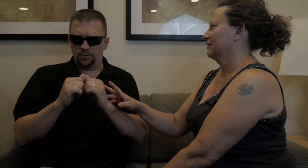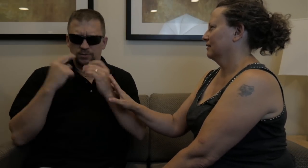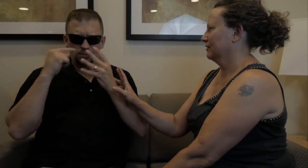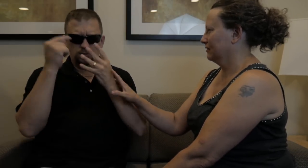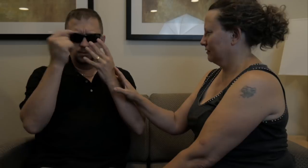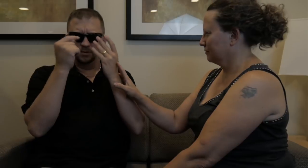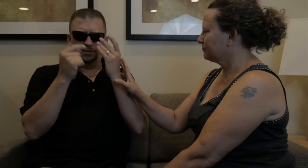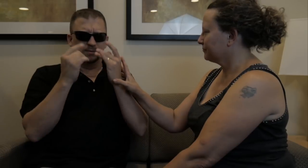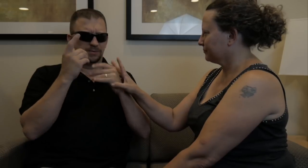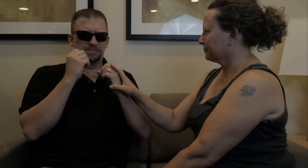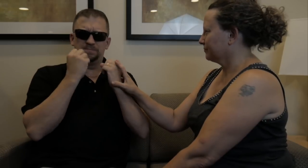everything.